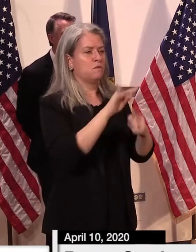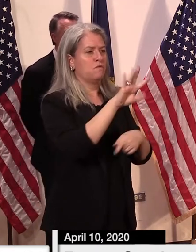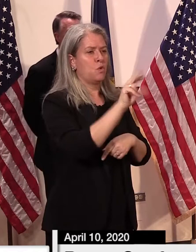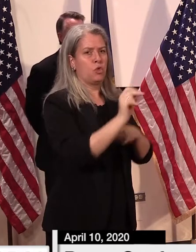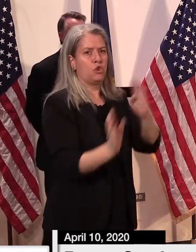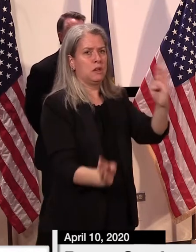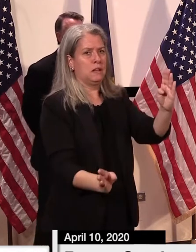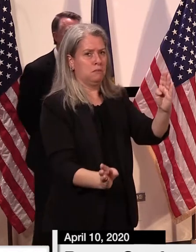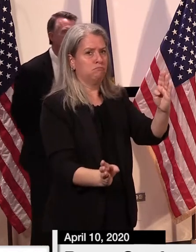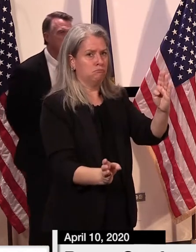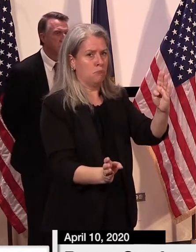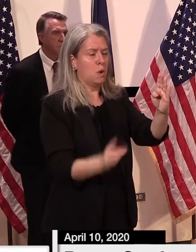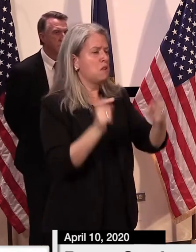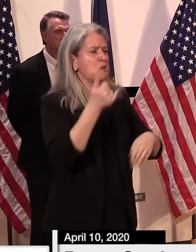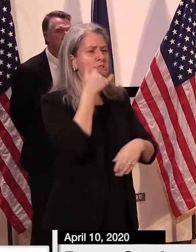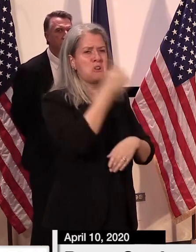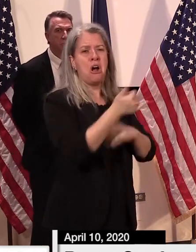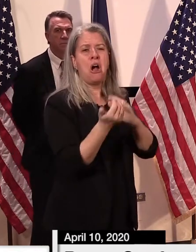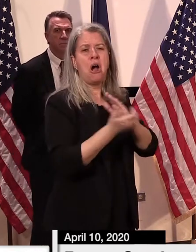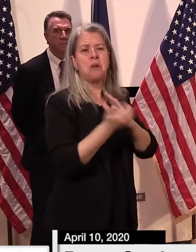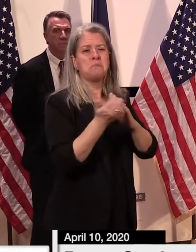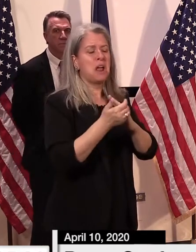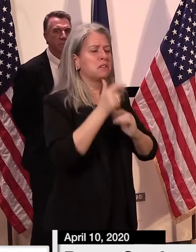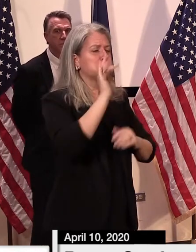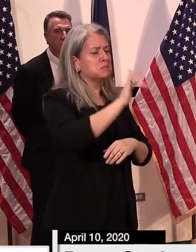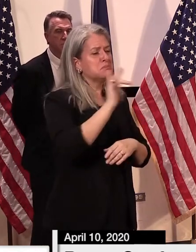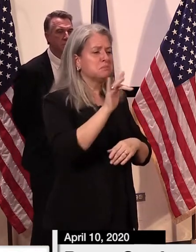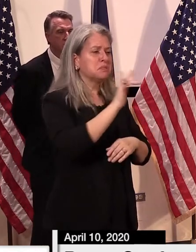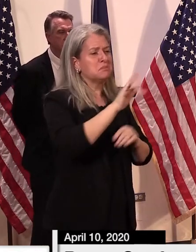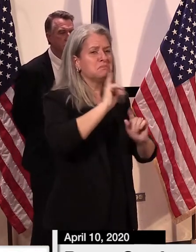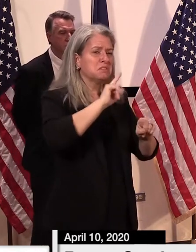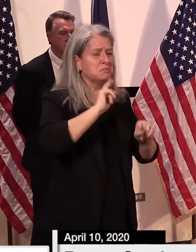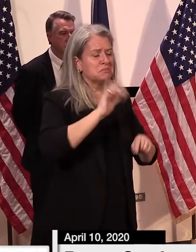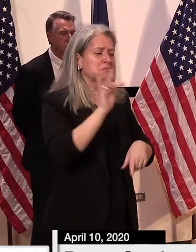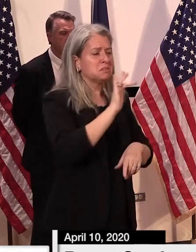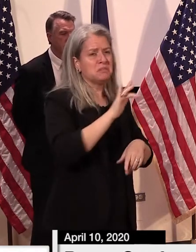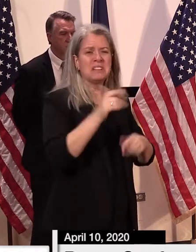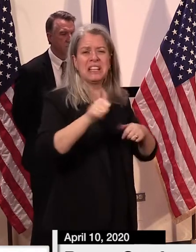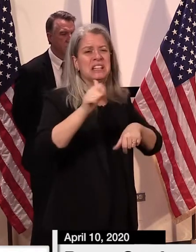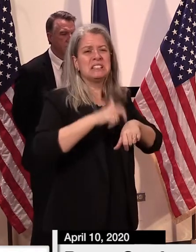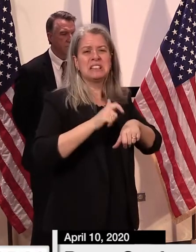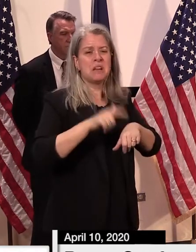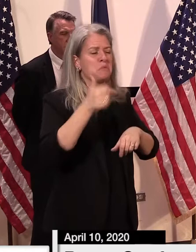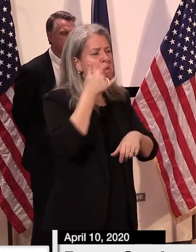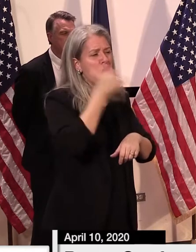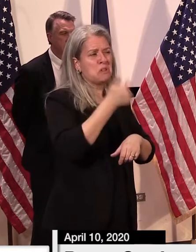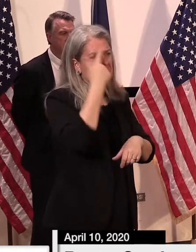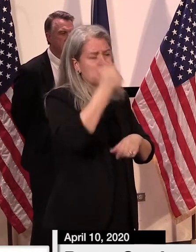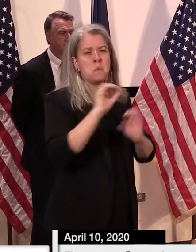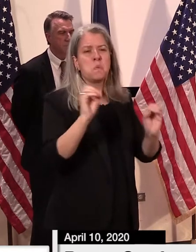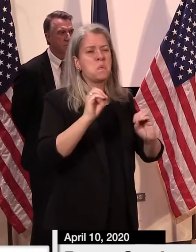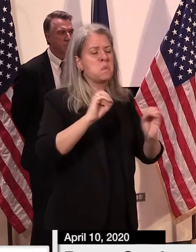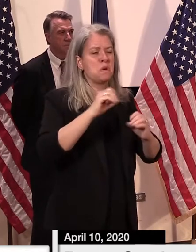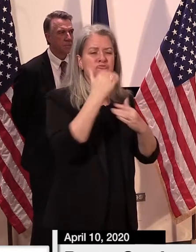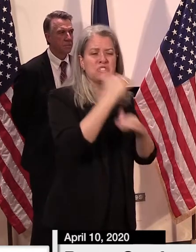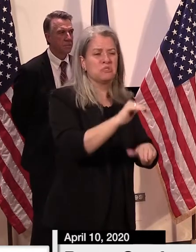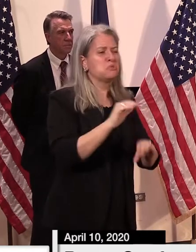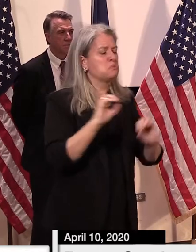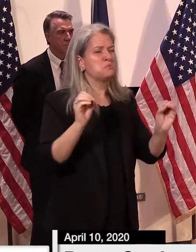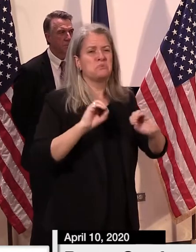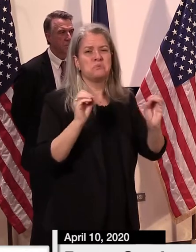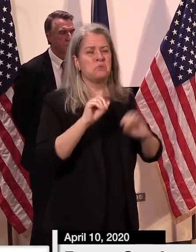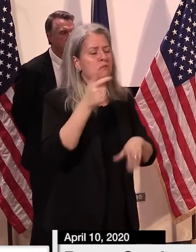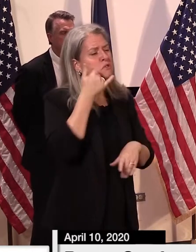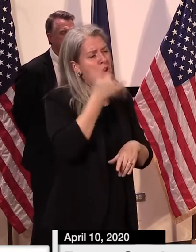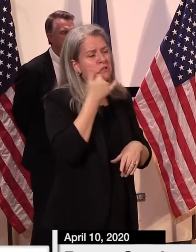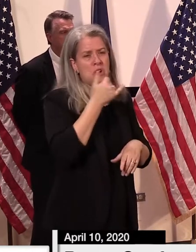.m., and that anybody can call at any time during those time periods. There are no restrictions on that time,